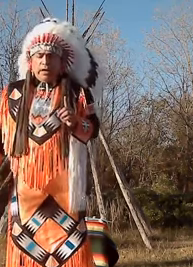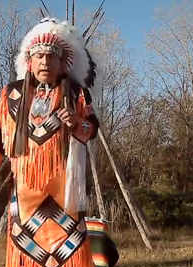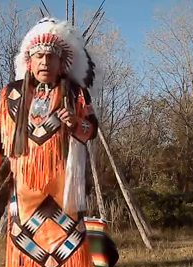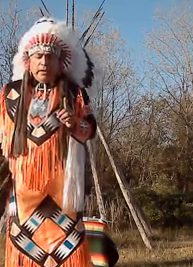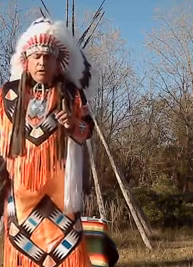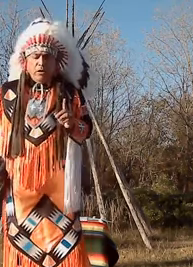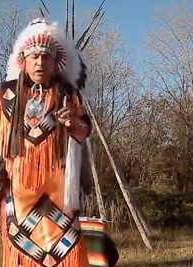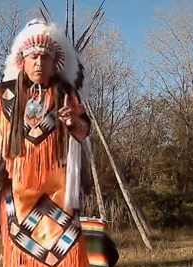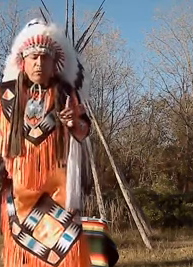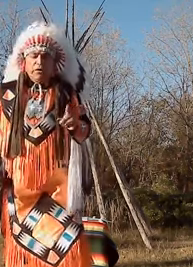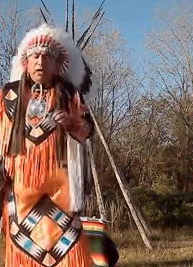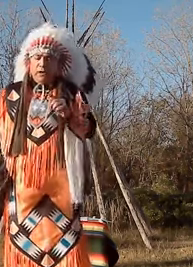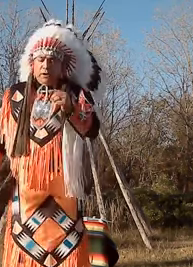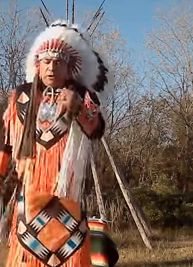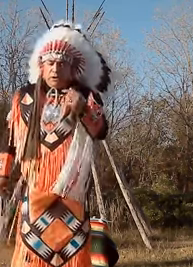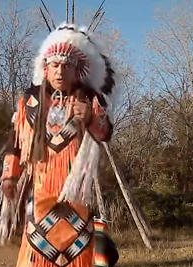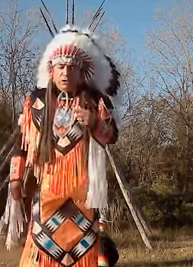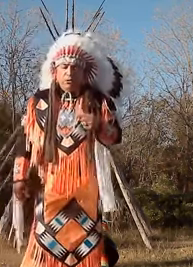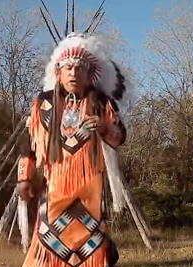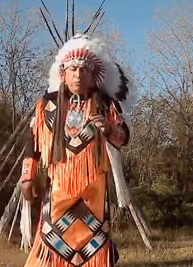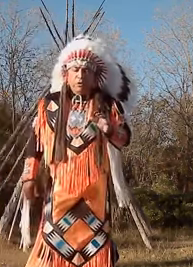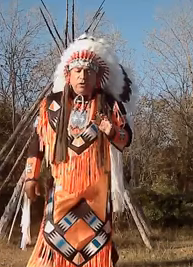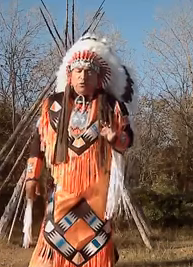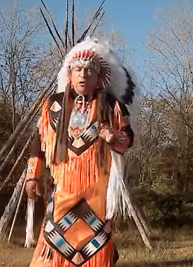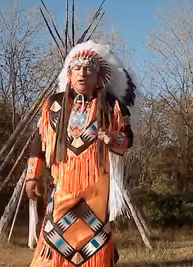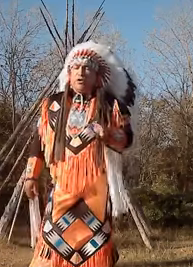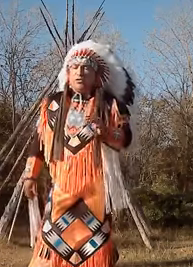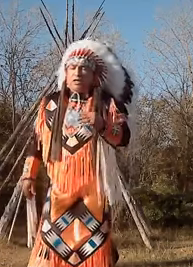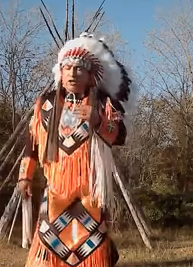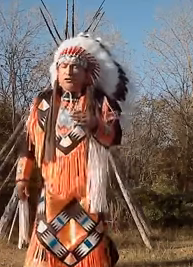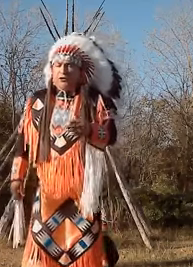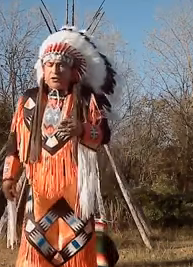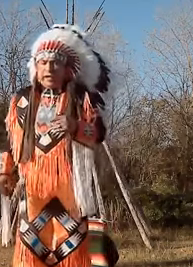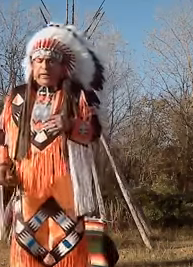And my tribe, the Uche tribe, was one of those that lost their status.